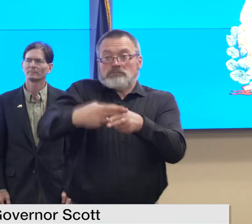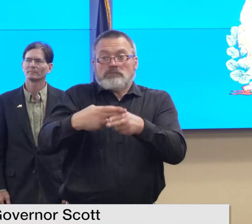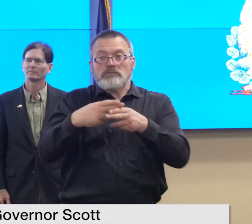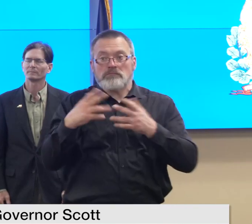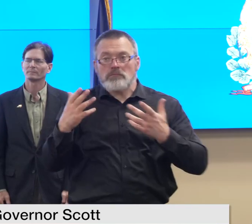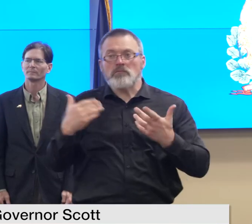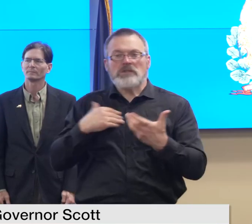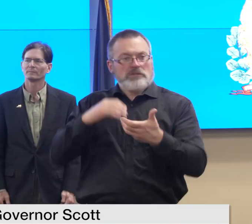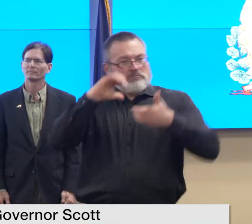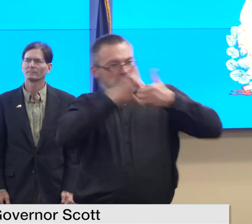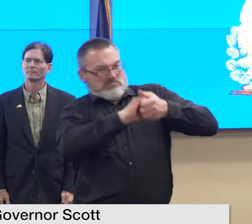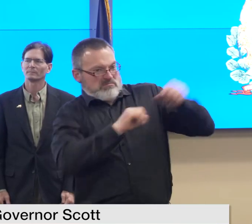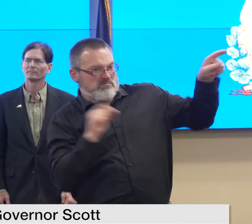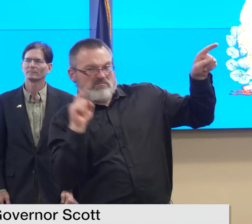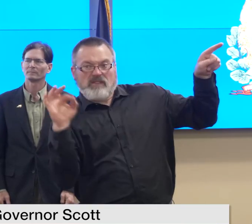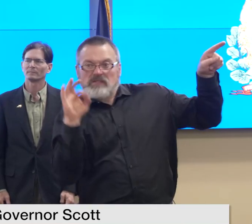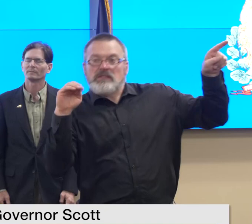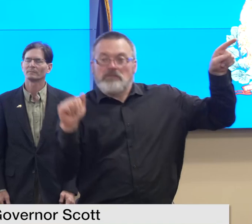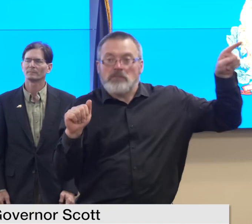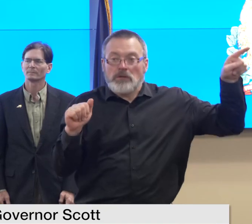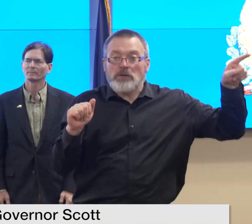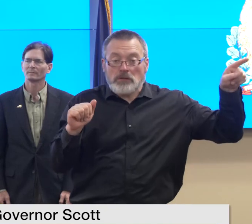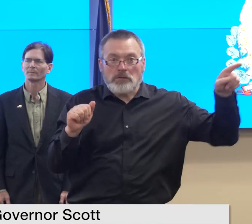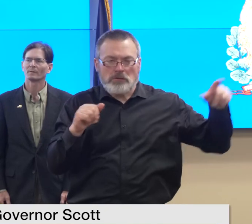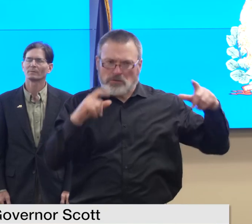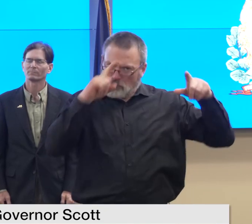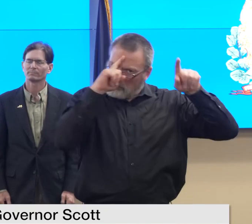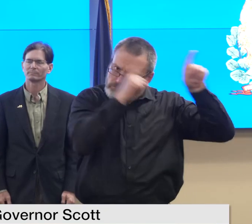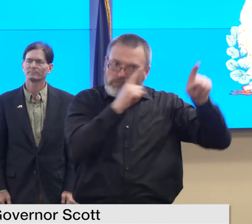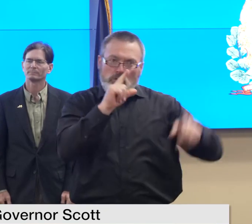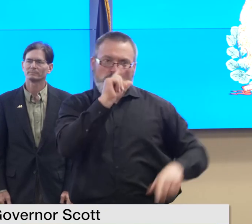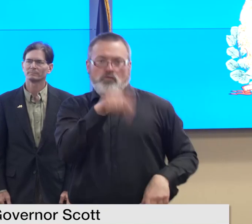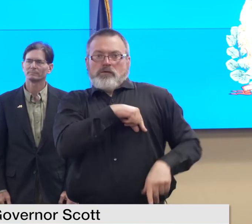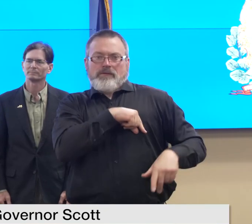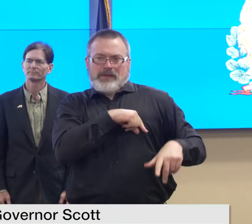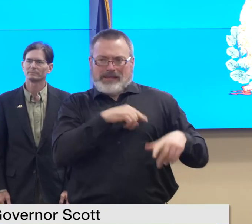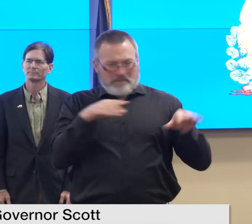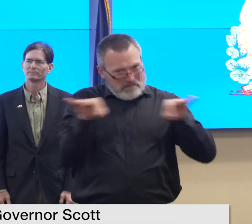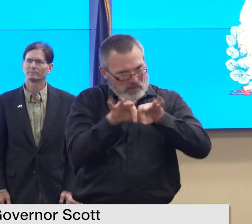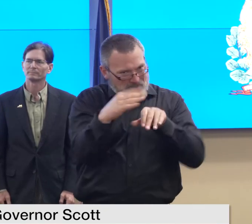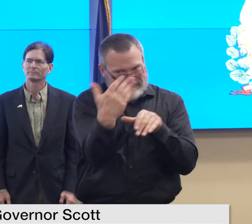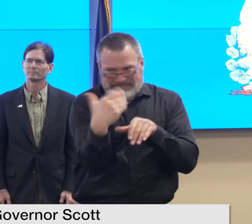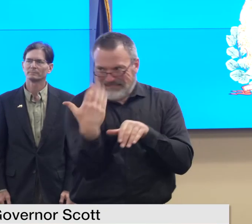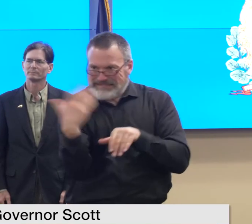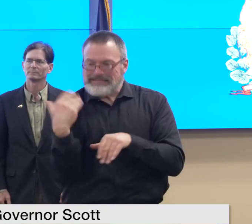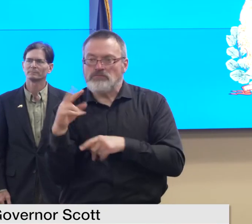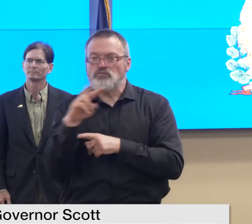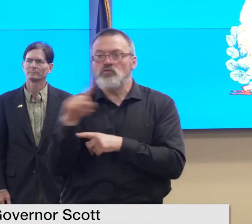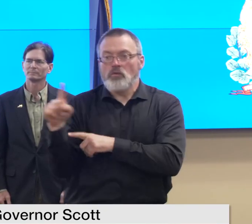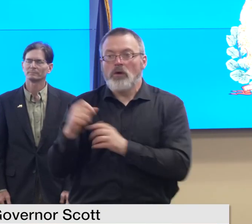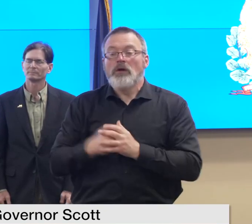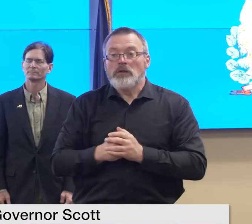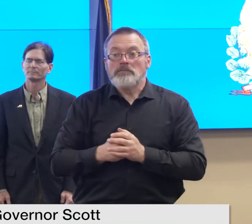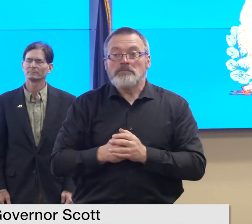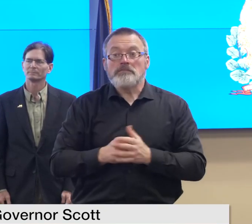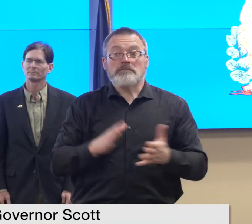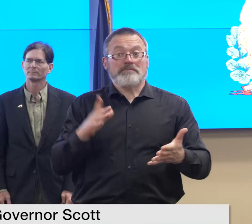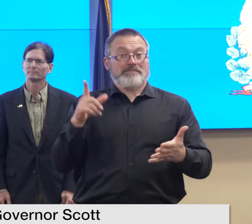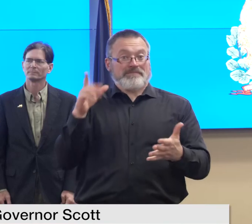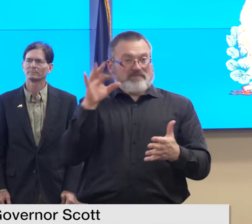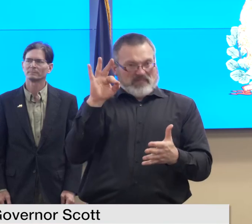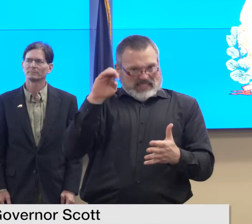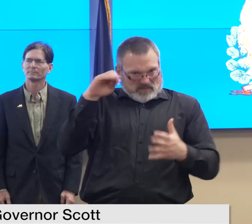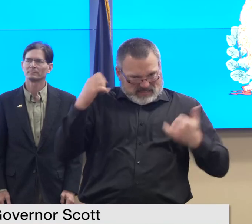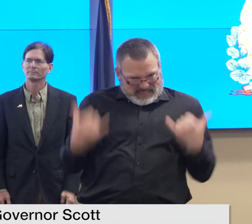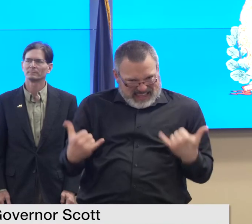assessment to see if we call qualify for public assistance next week we will work with fema representatives